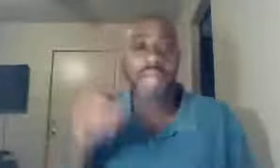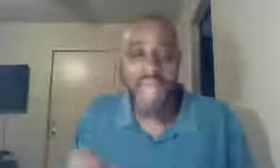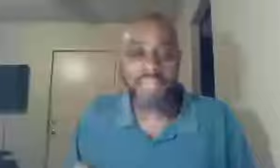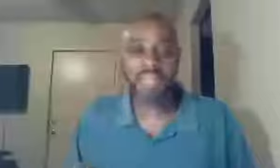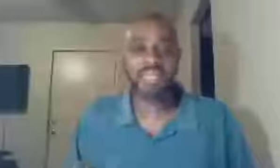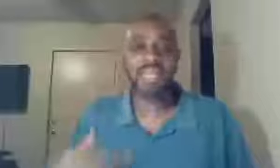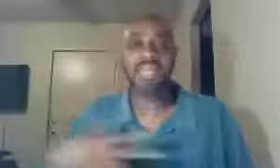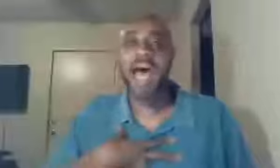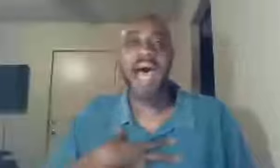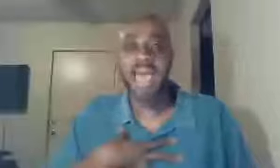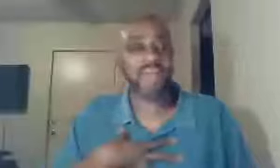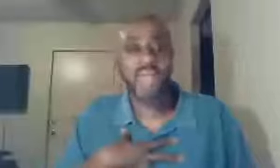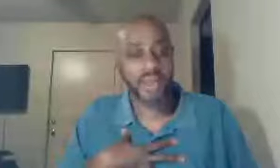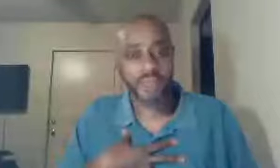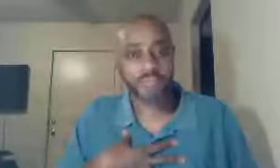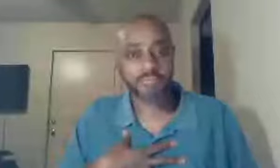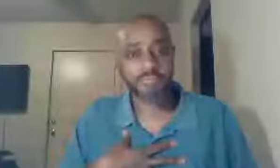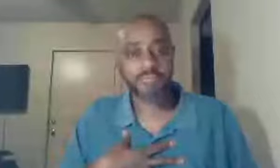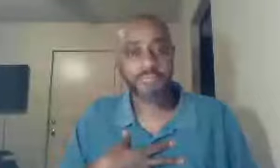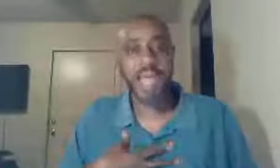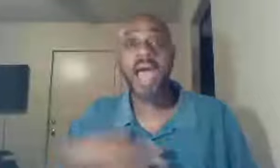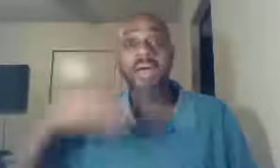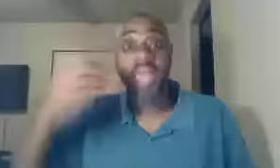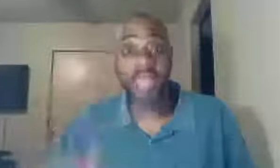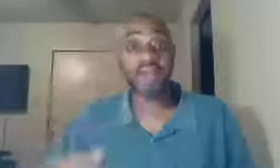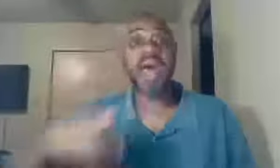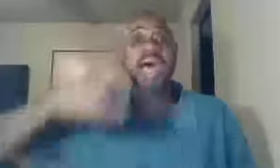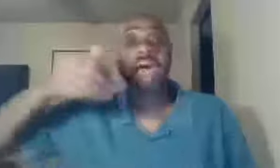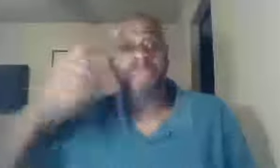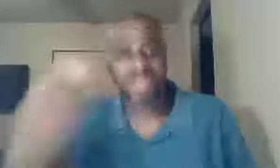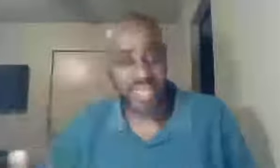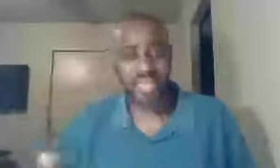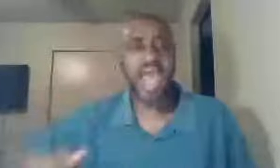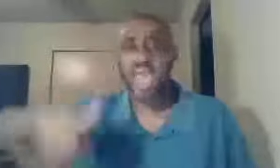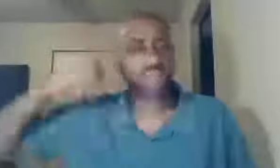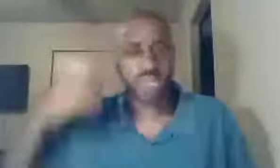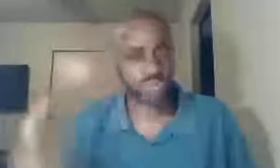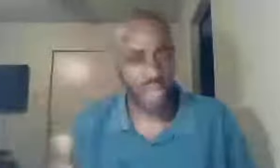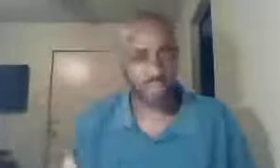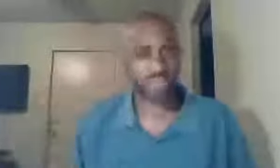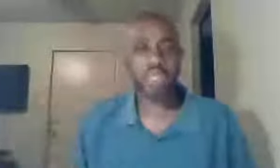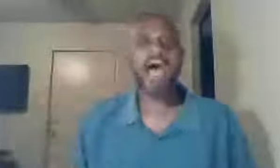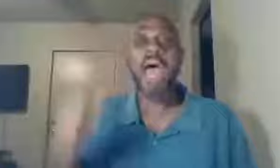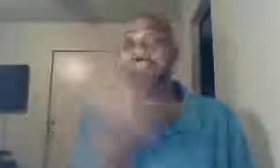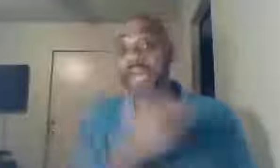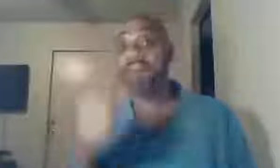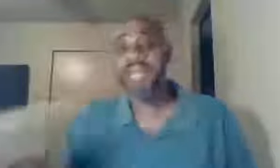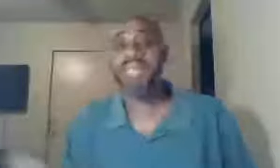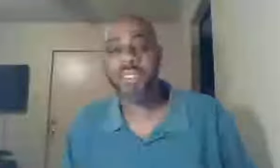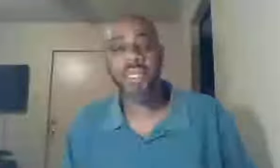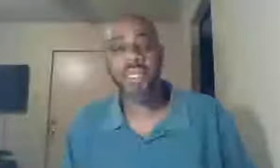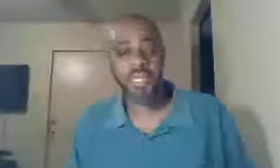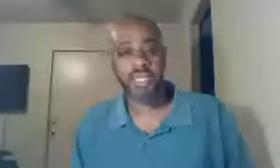reality of it is, I have erred, I have erred, I have sinned, I have transgressed, I have committed sin,